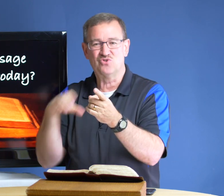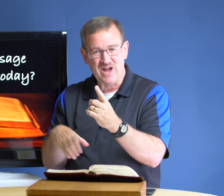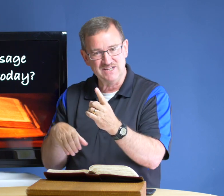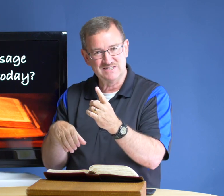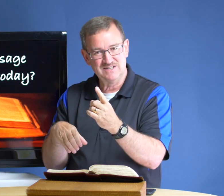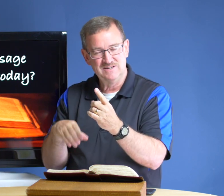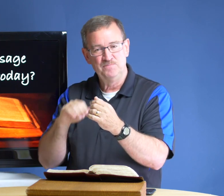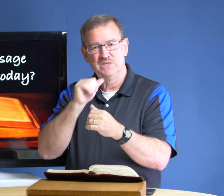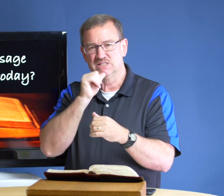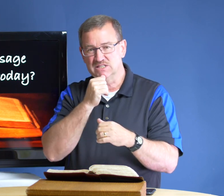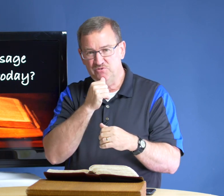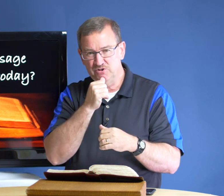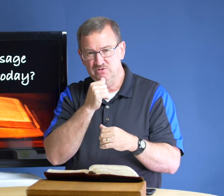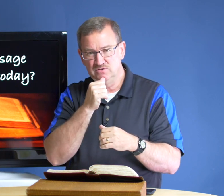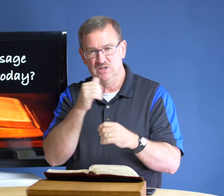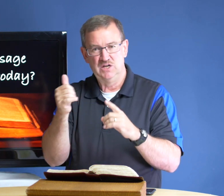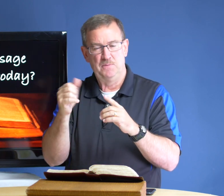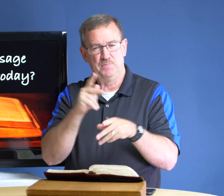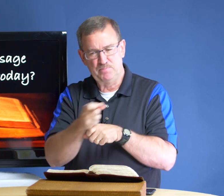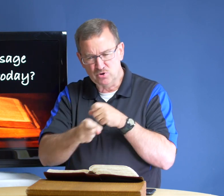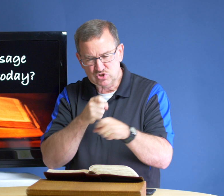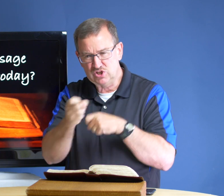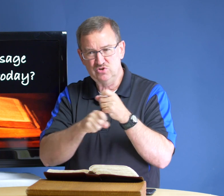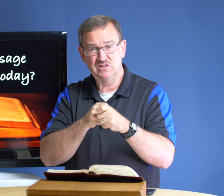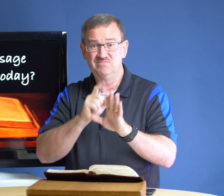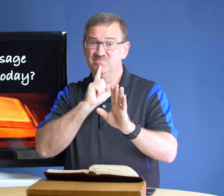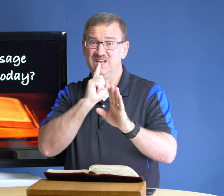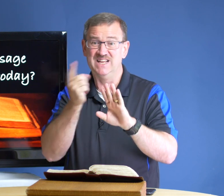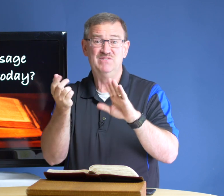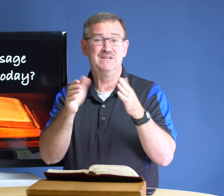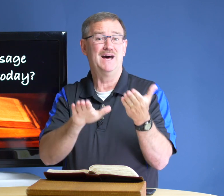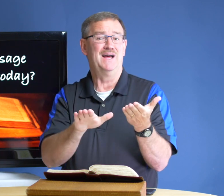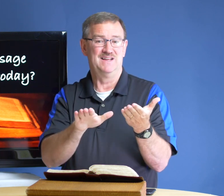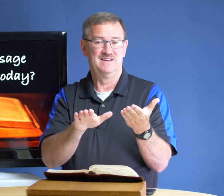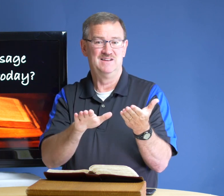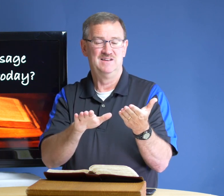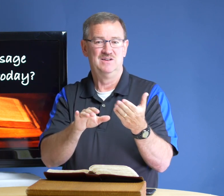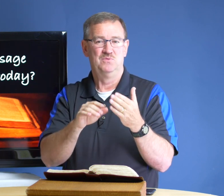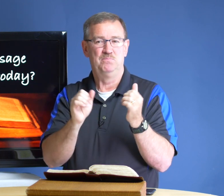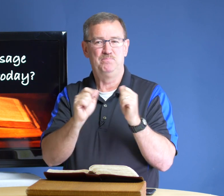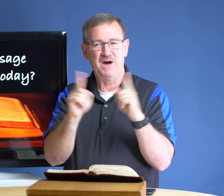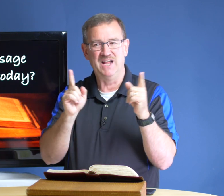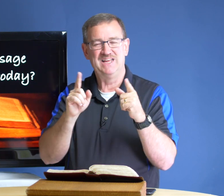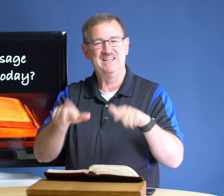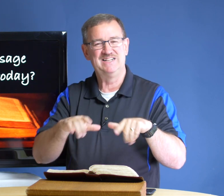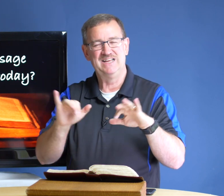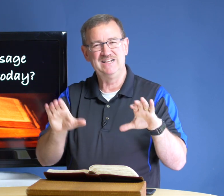christ suffer be persecuted and even die but he he